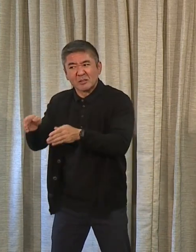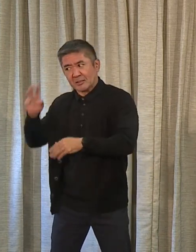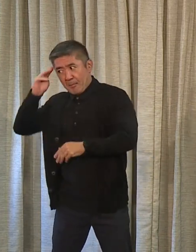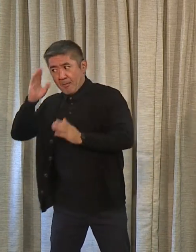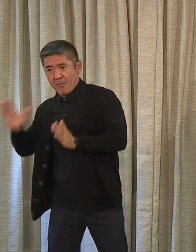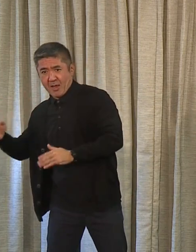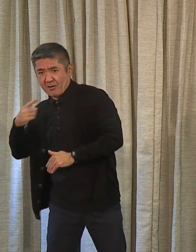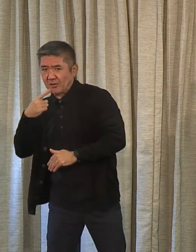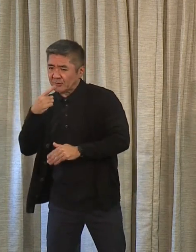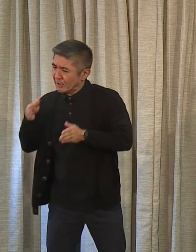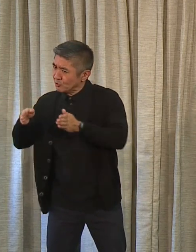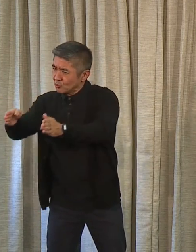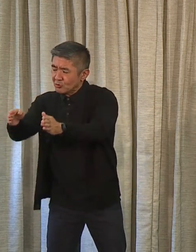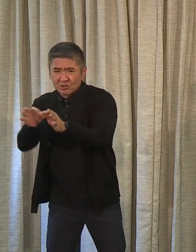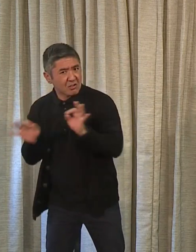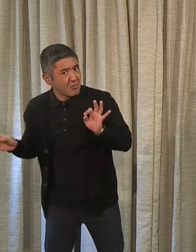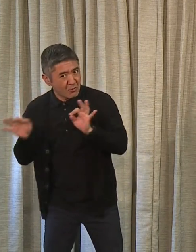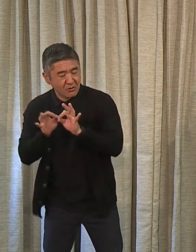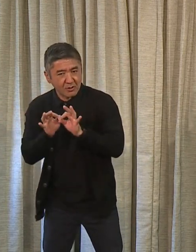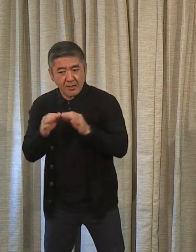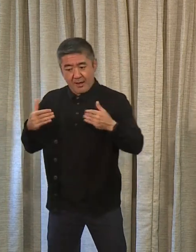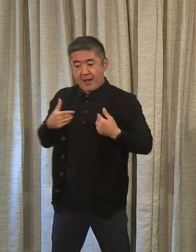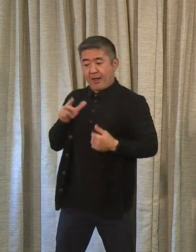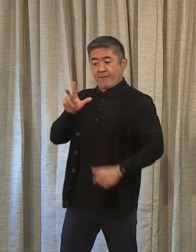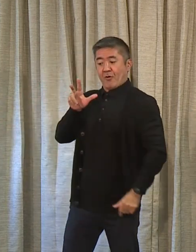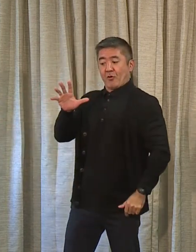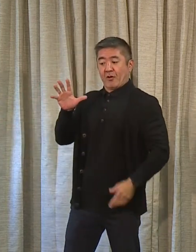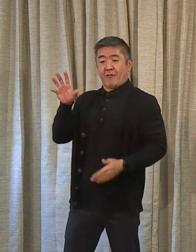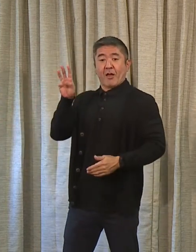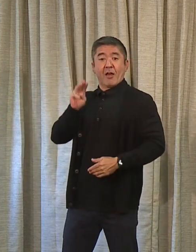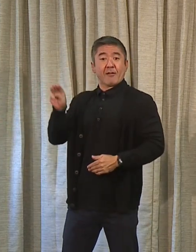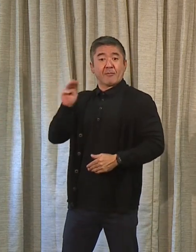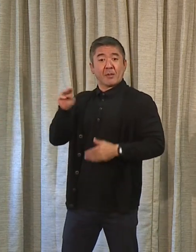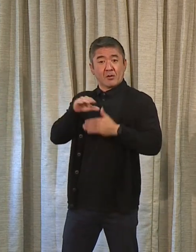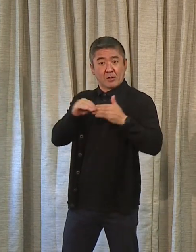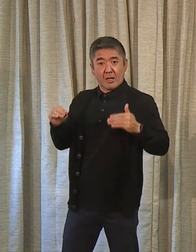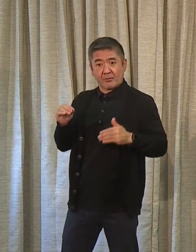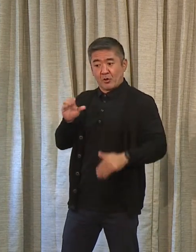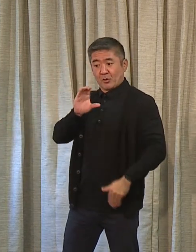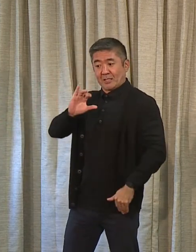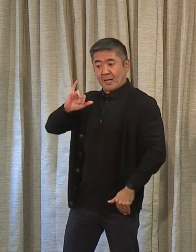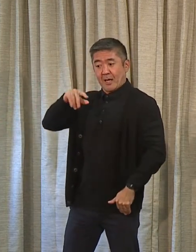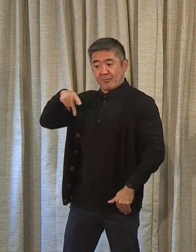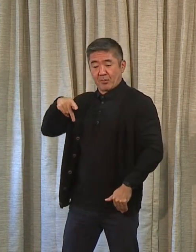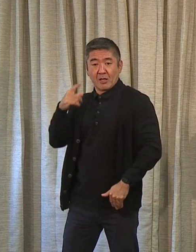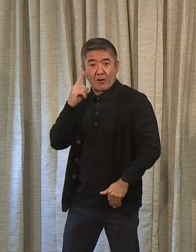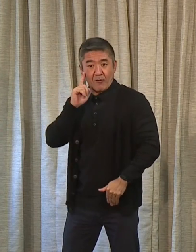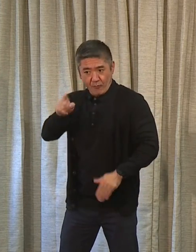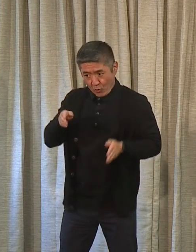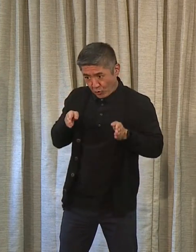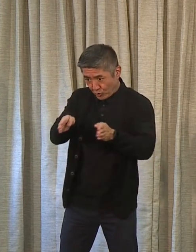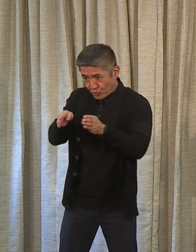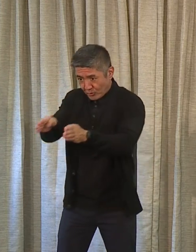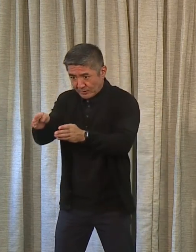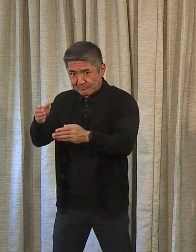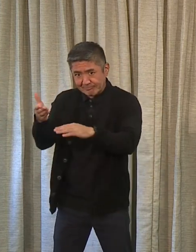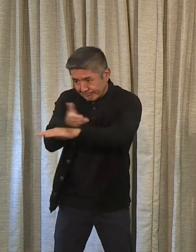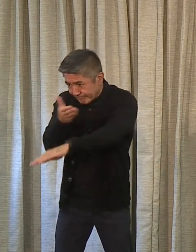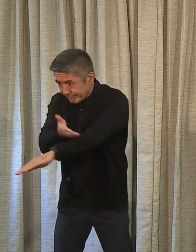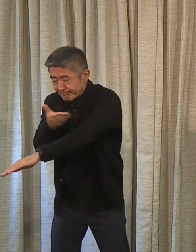important, so we have $35 million of CIP on streets, rehabilitation of streets.